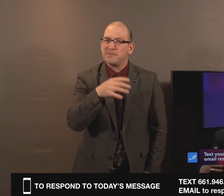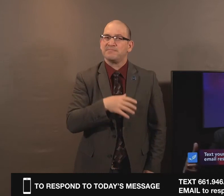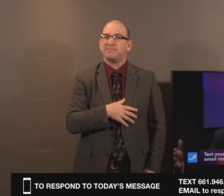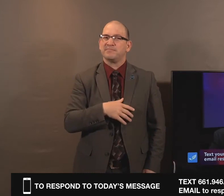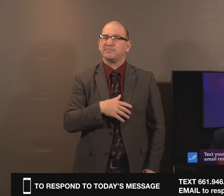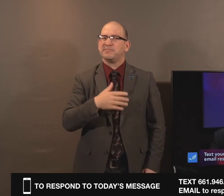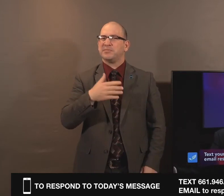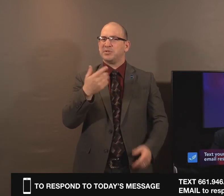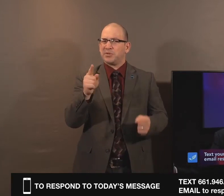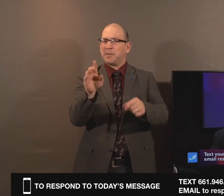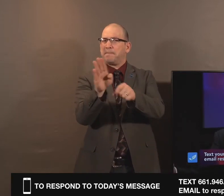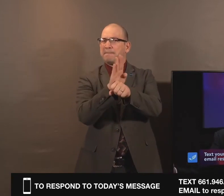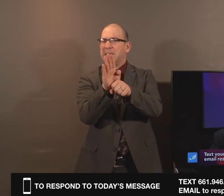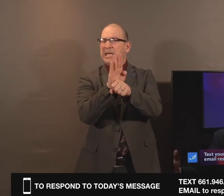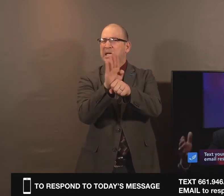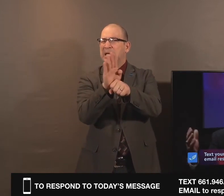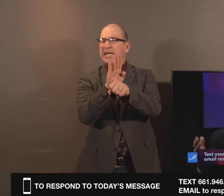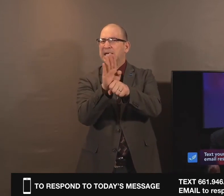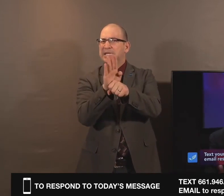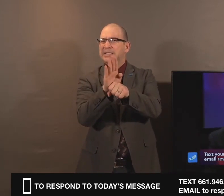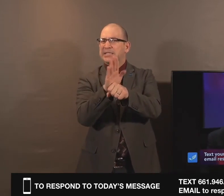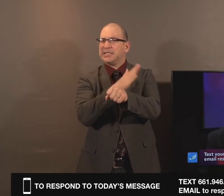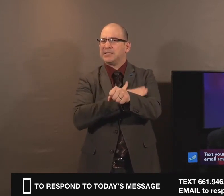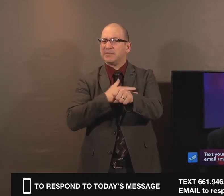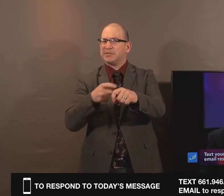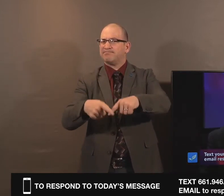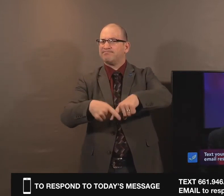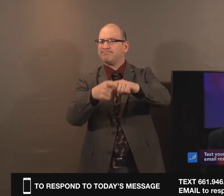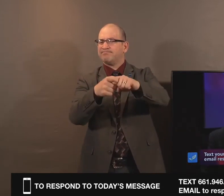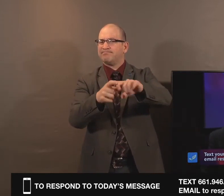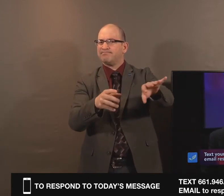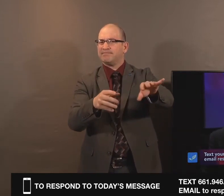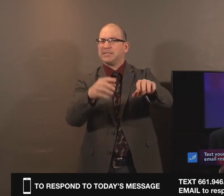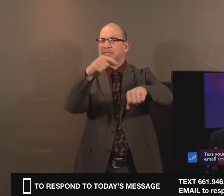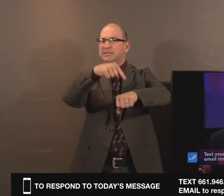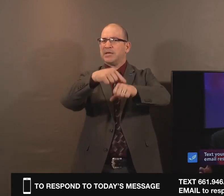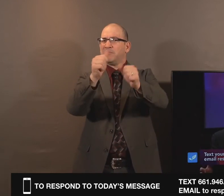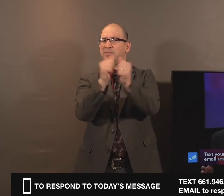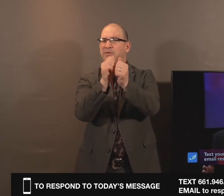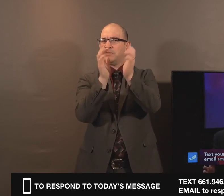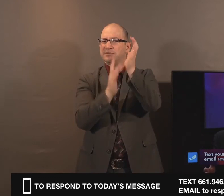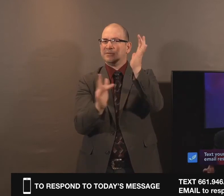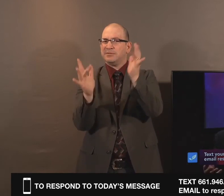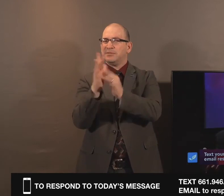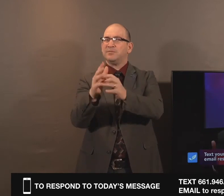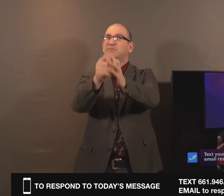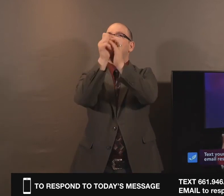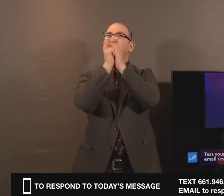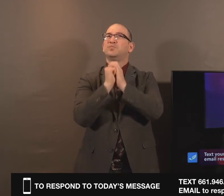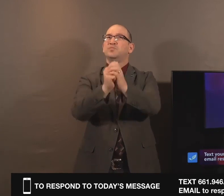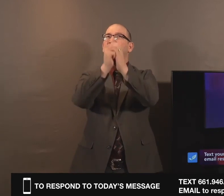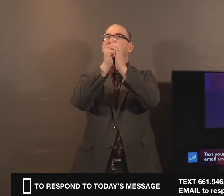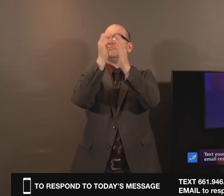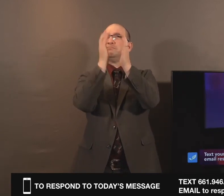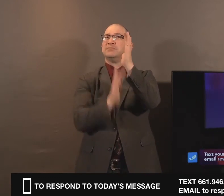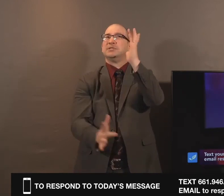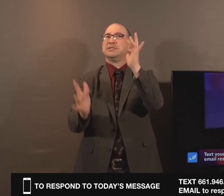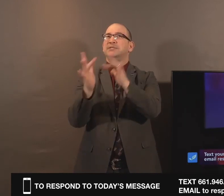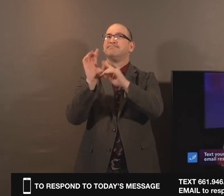busy, busy life, to take time this week with Jesus, to worship him, to draw upon his strength, to